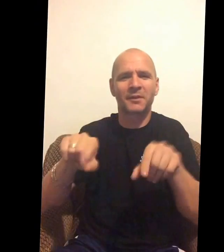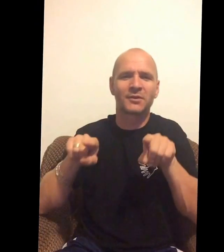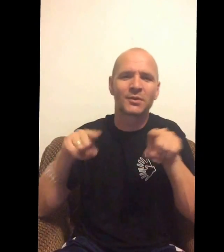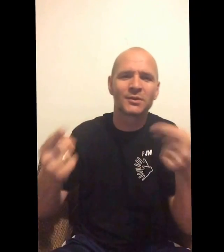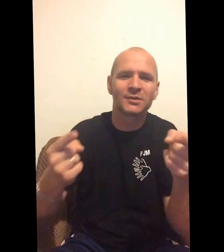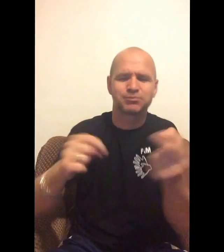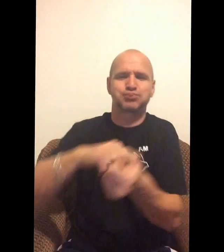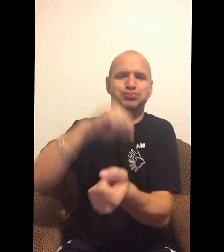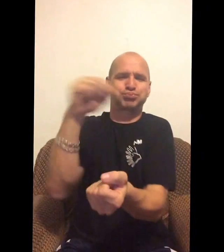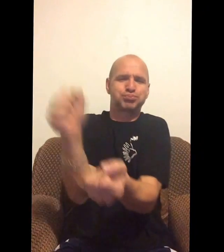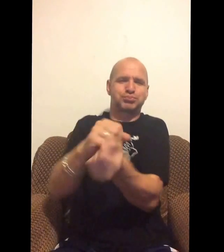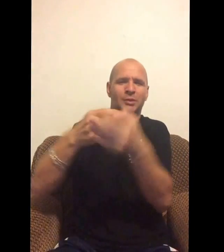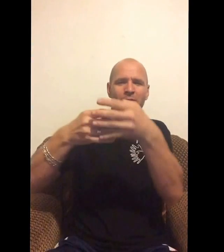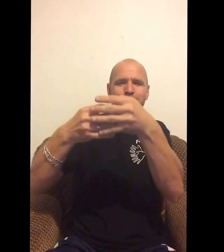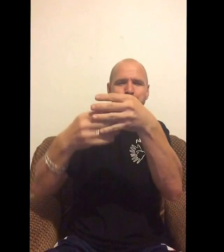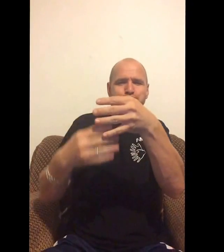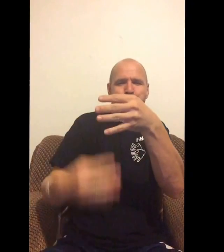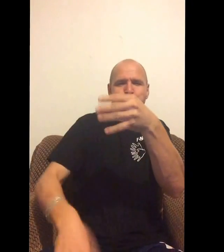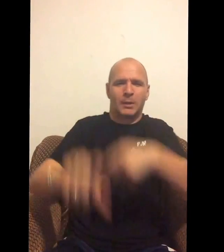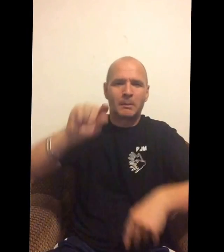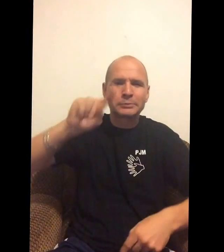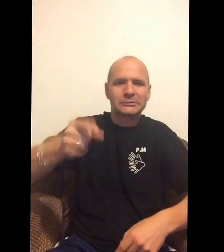It's hard. It's hard.